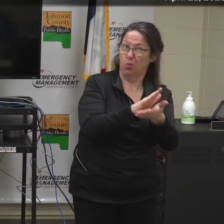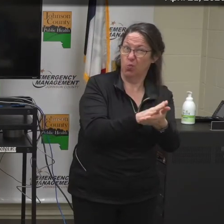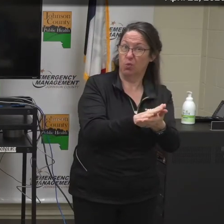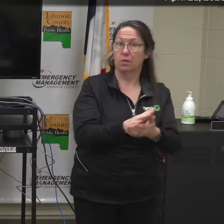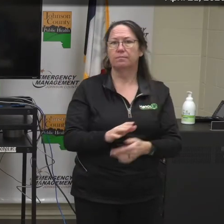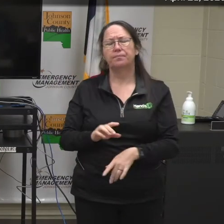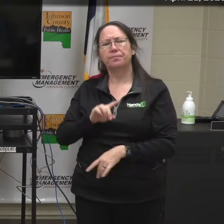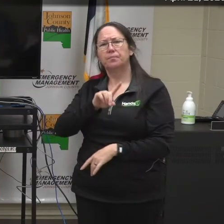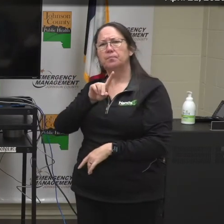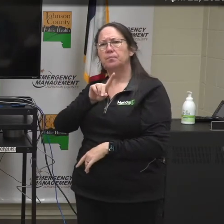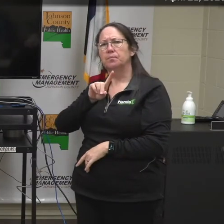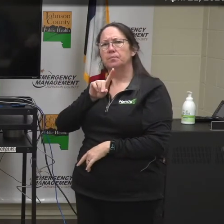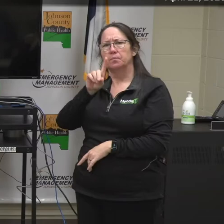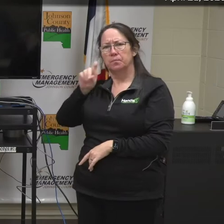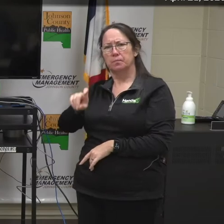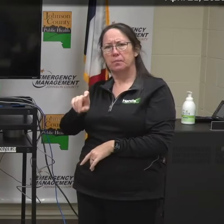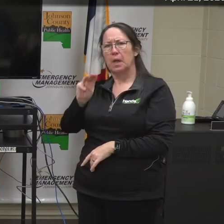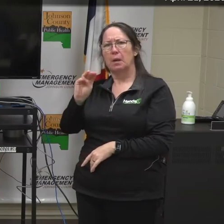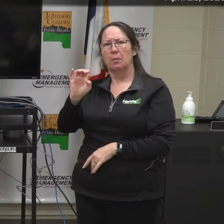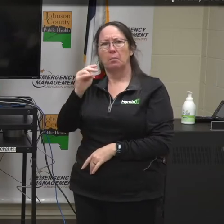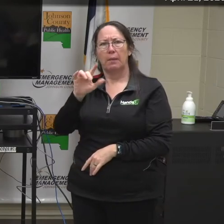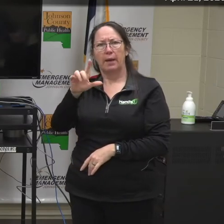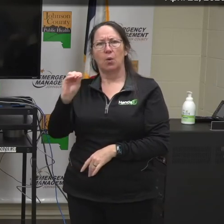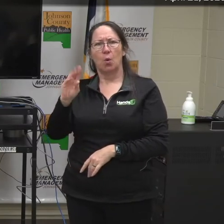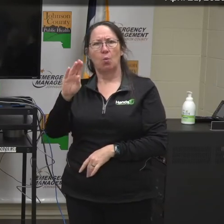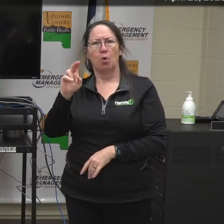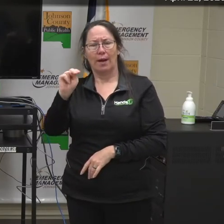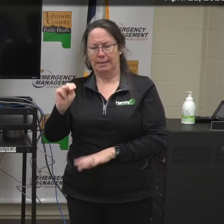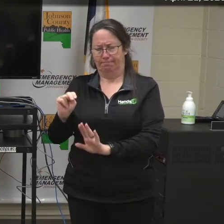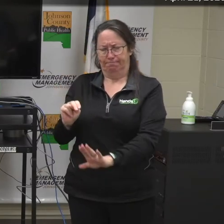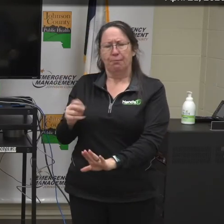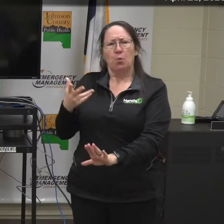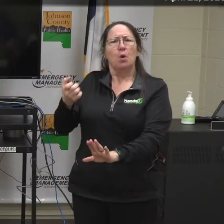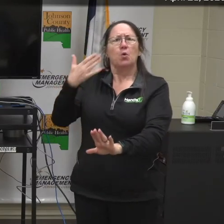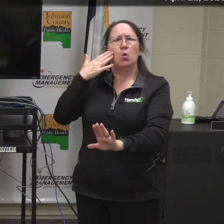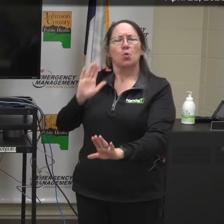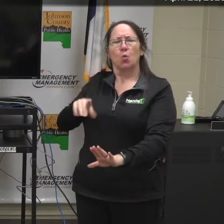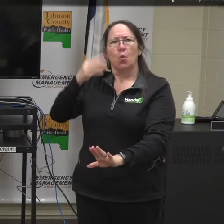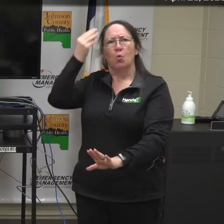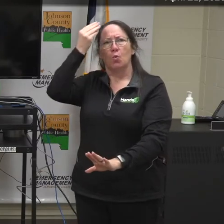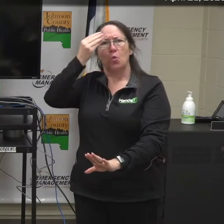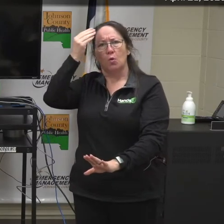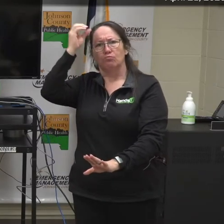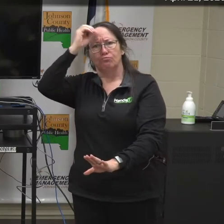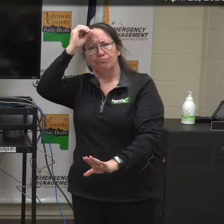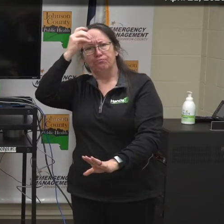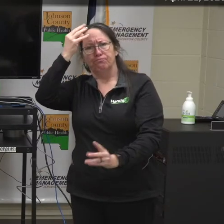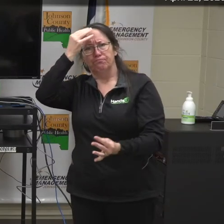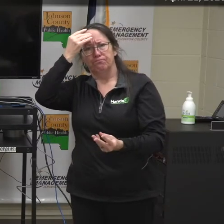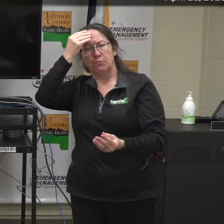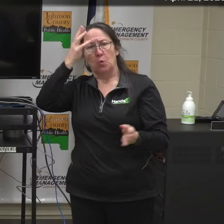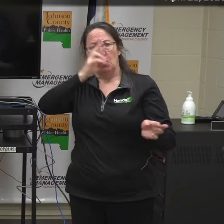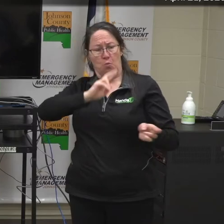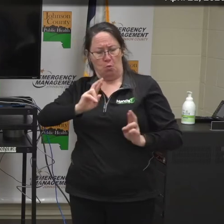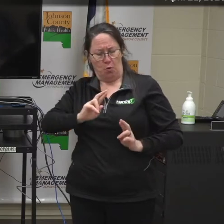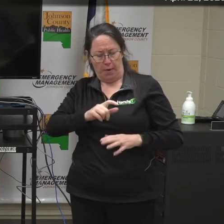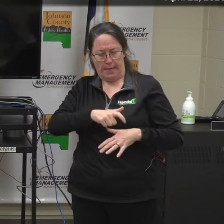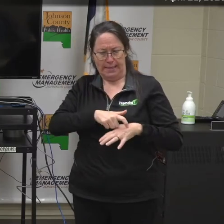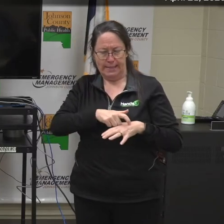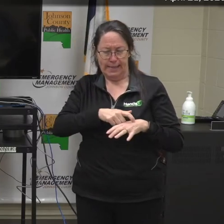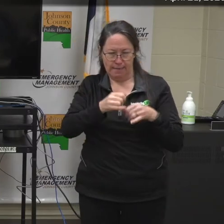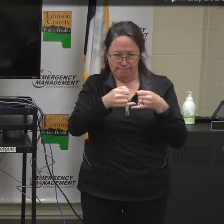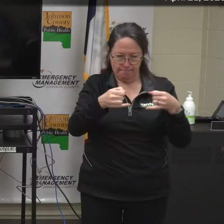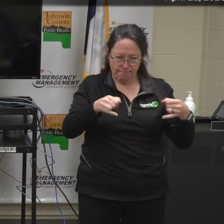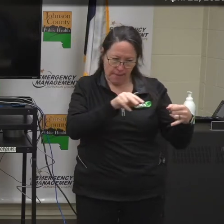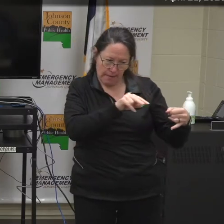This is a question from Michael O'Brien. What are your thoughts, and what does the preparation timeline look